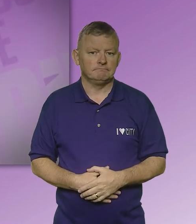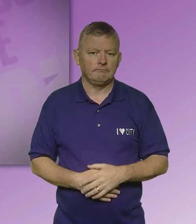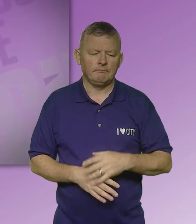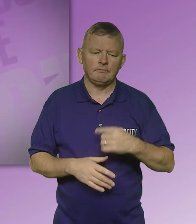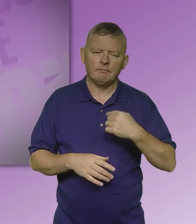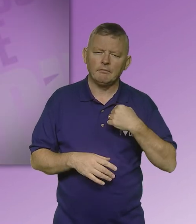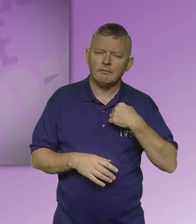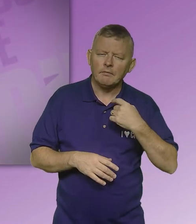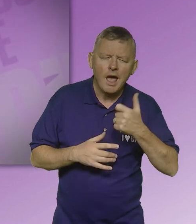Our actions